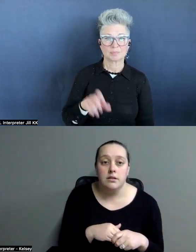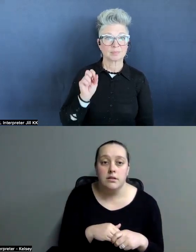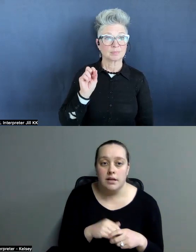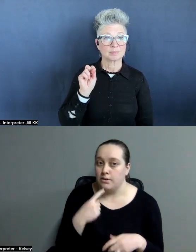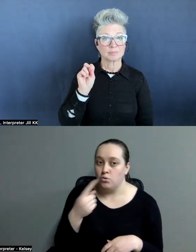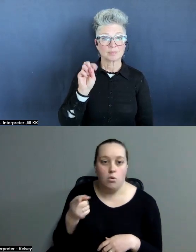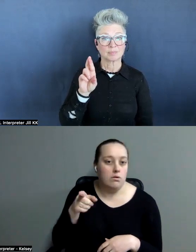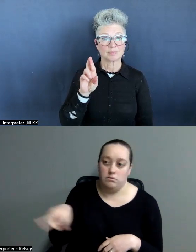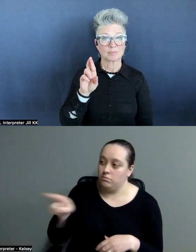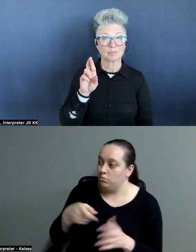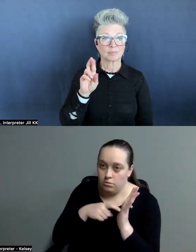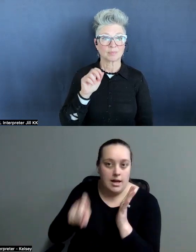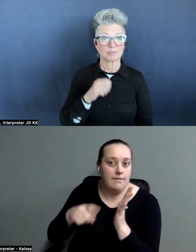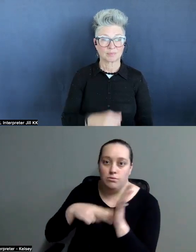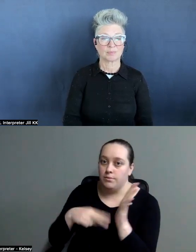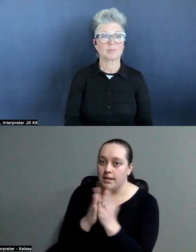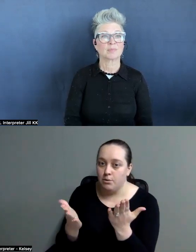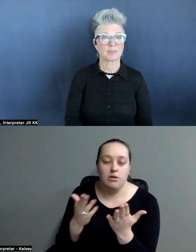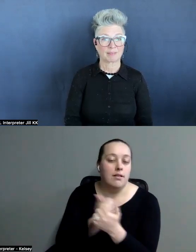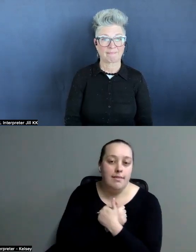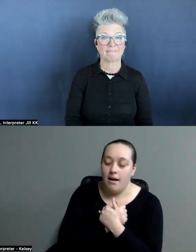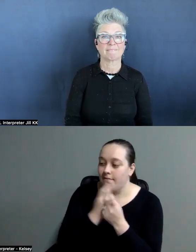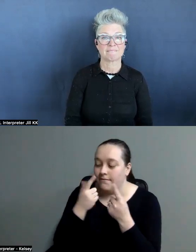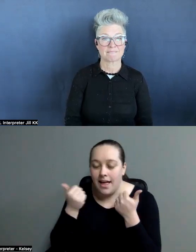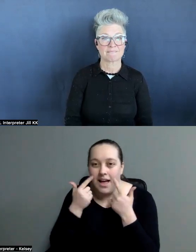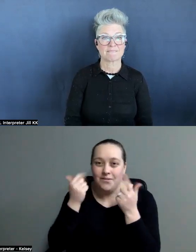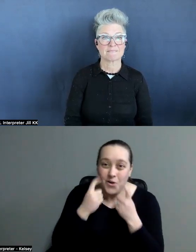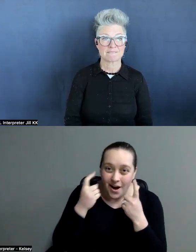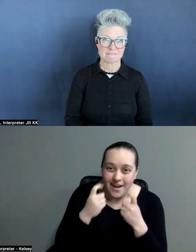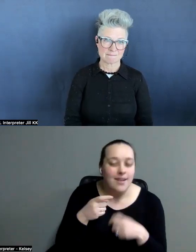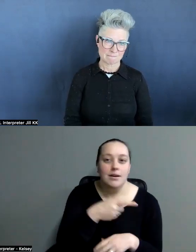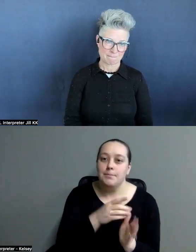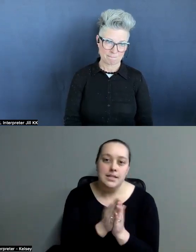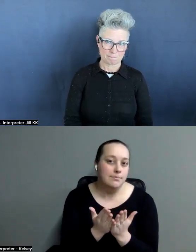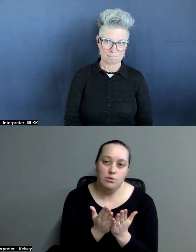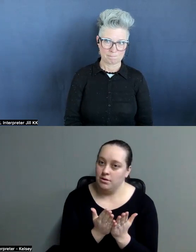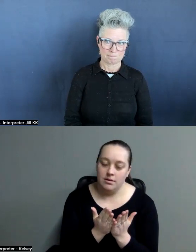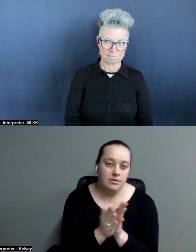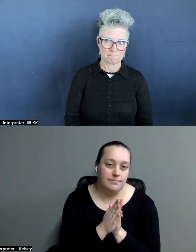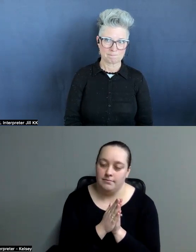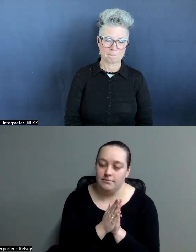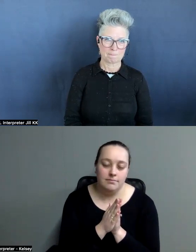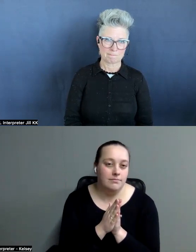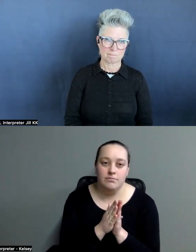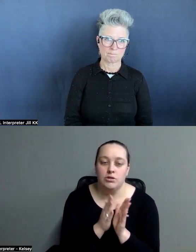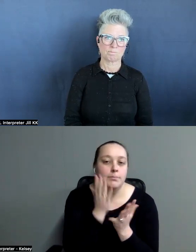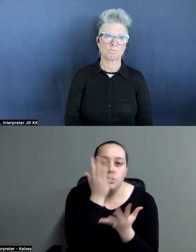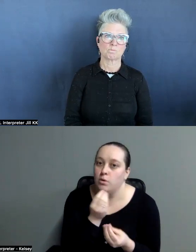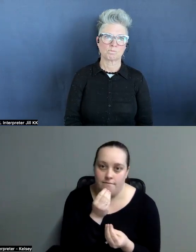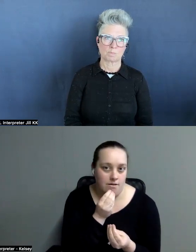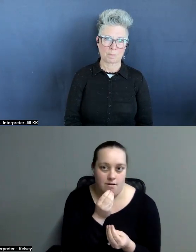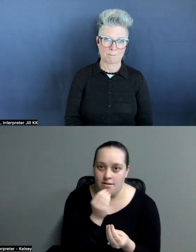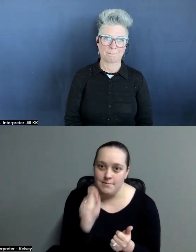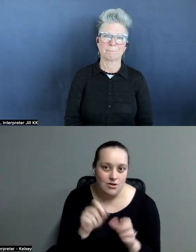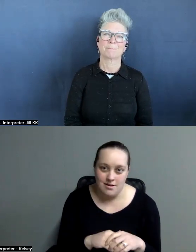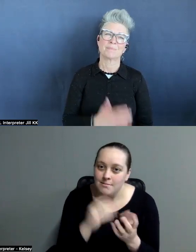That's lot. Cry everything. But this book is just plain, outright beautiful. That's why